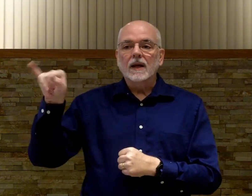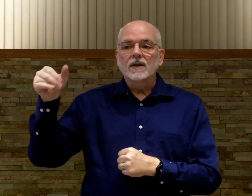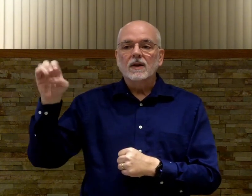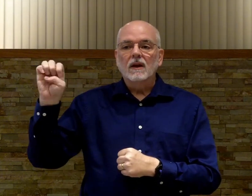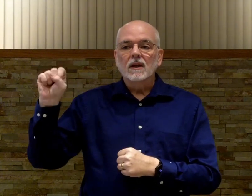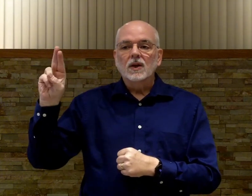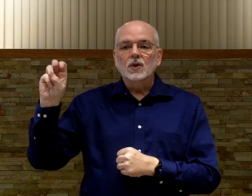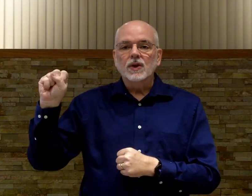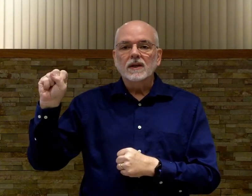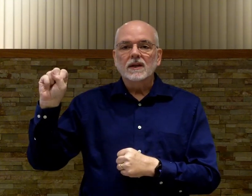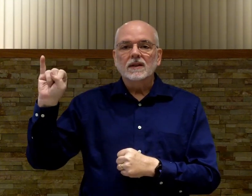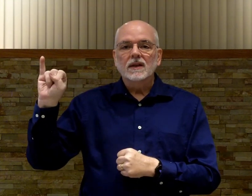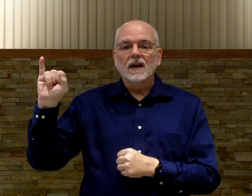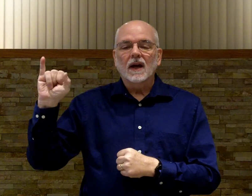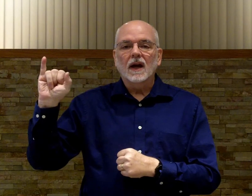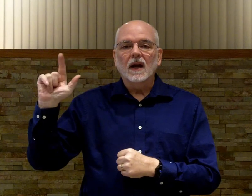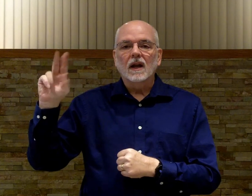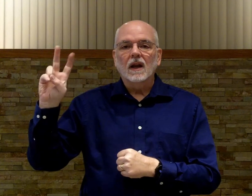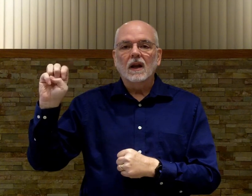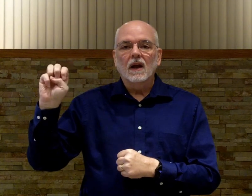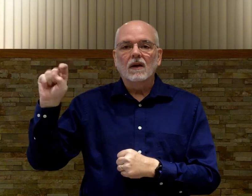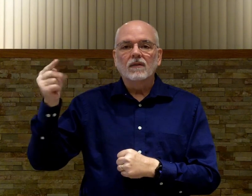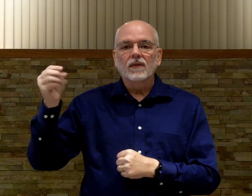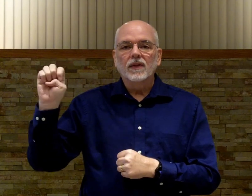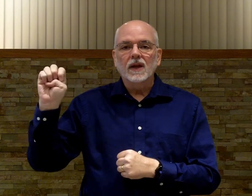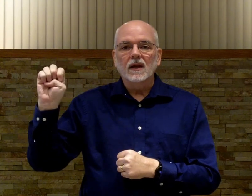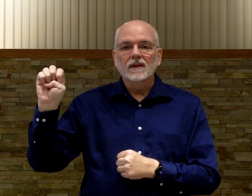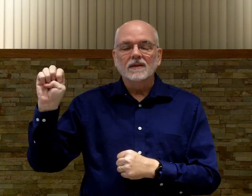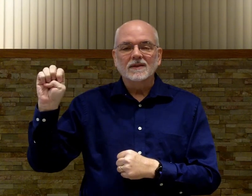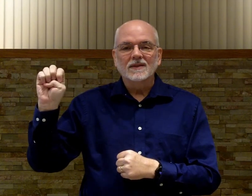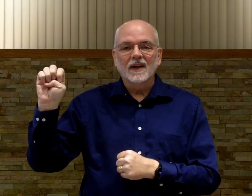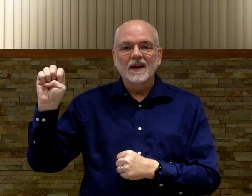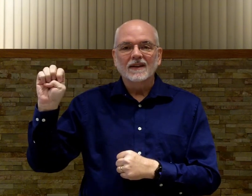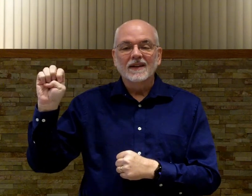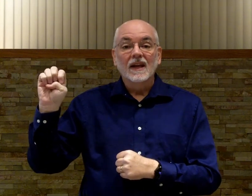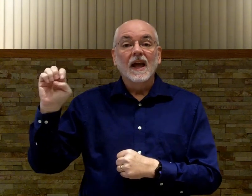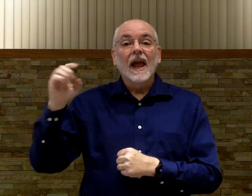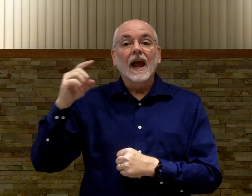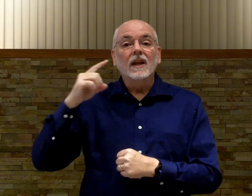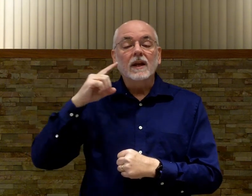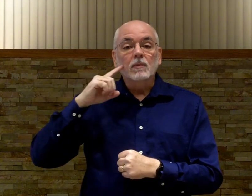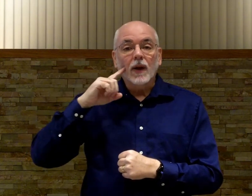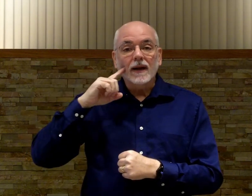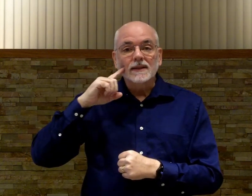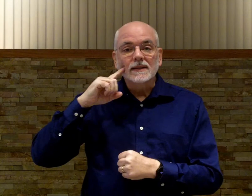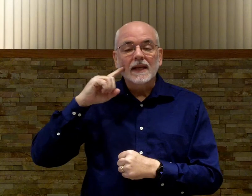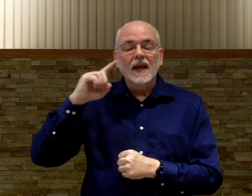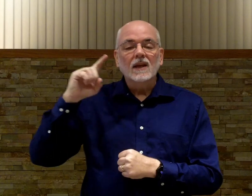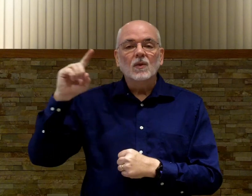Jesus, I love thee. Okay? And get practicing saying the